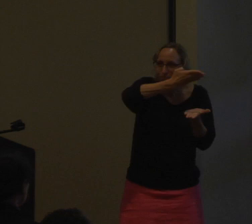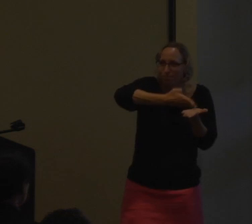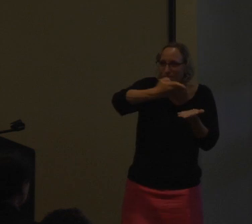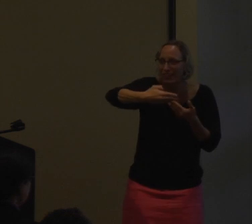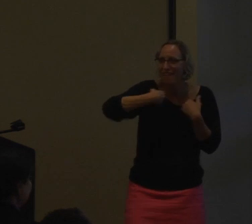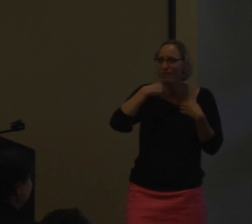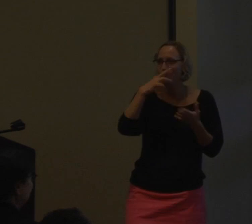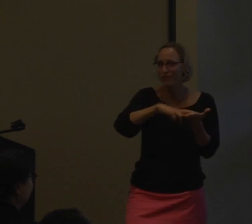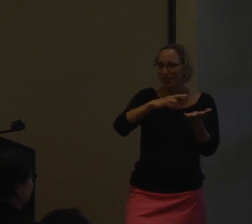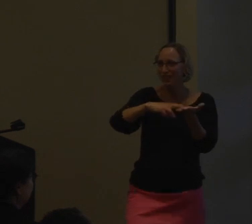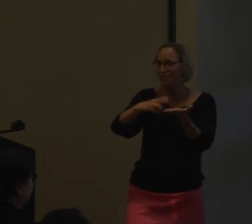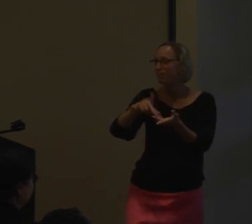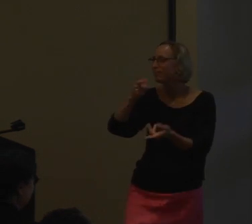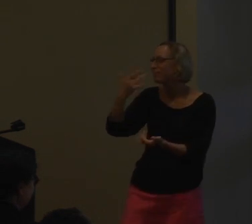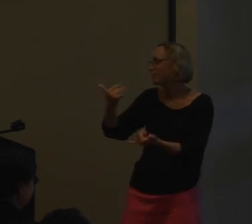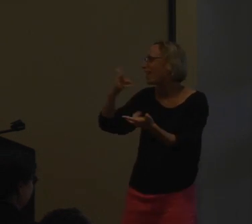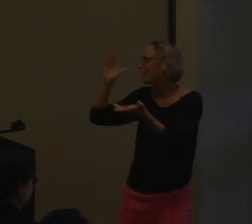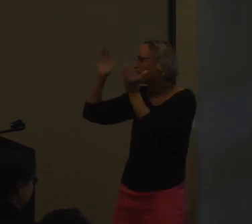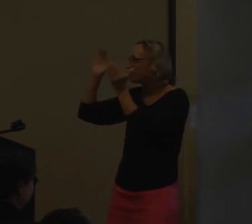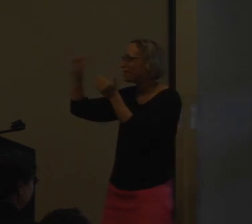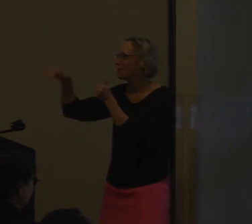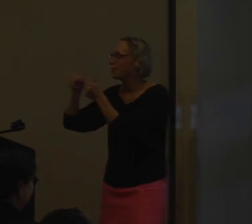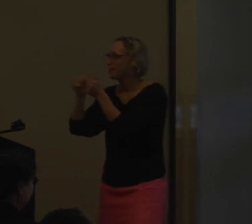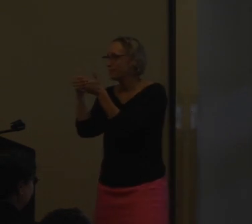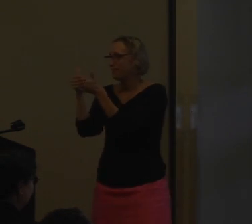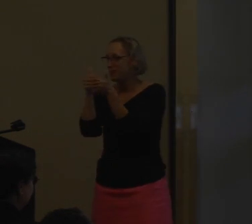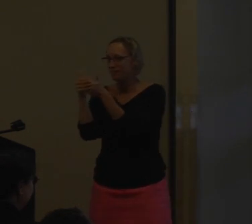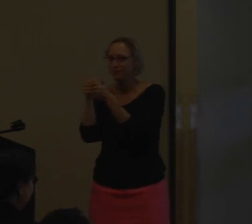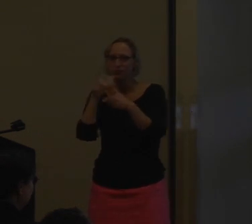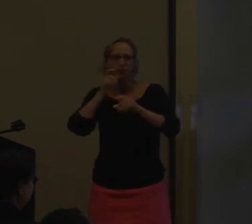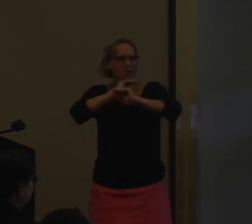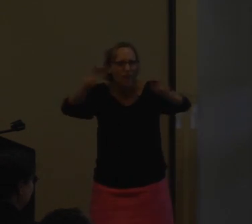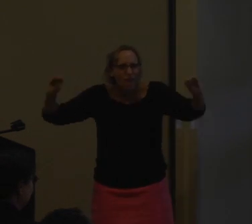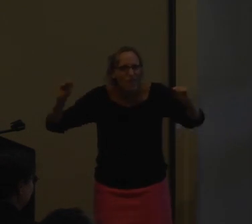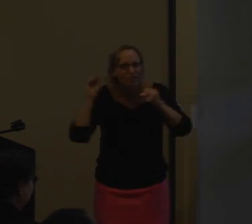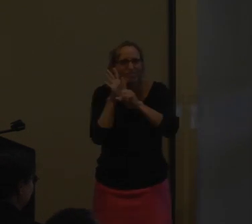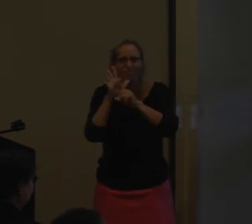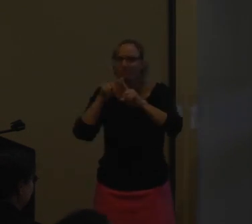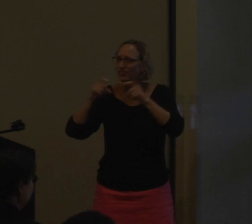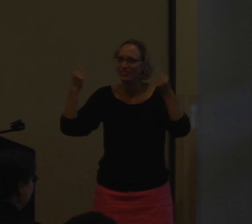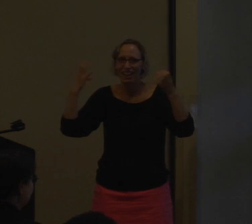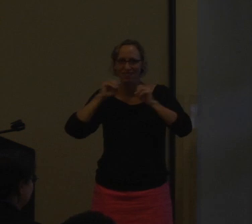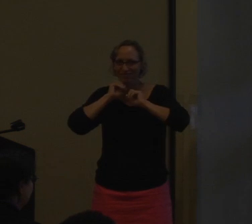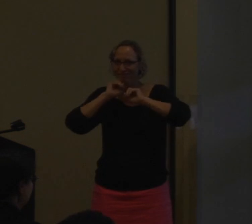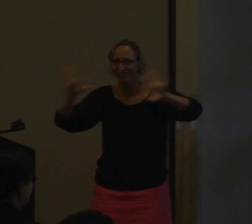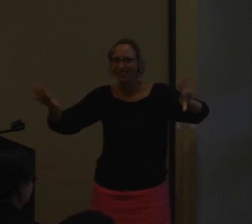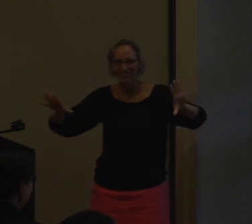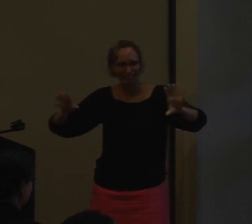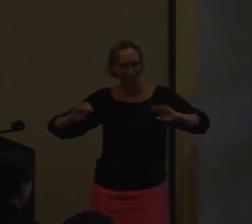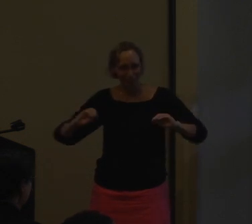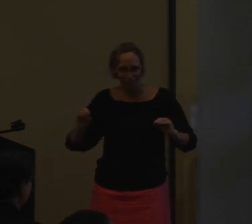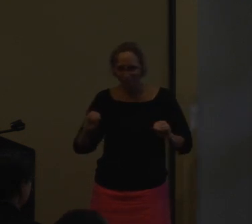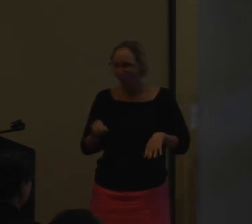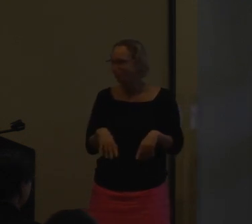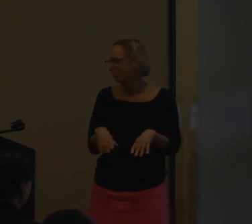spoken language, there were patterns and there's rhythm. So they compared that to babies who had no exposure to sign language whatsoever